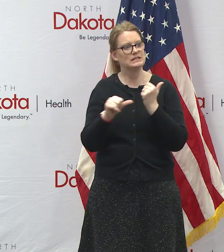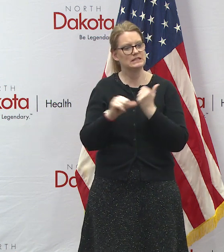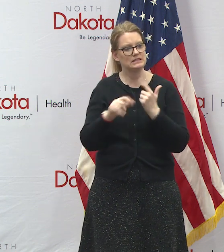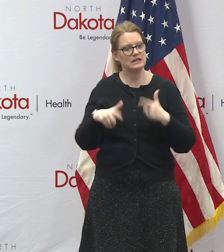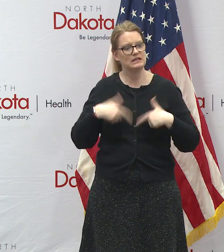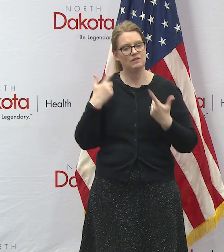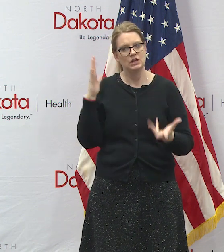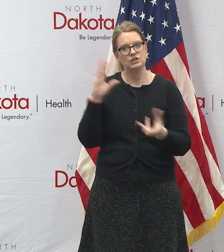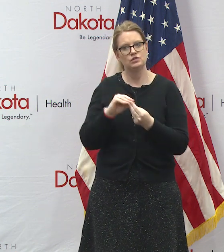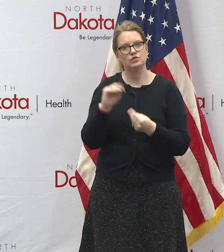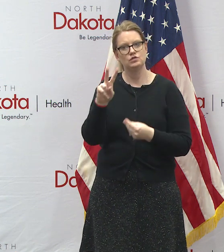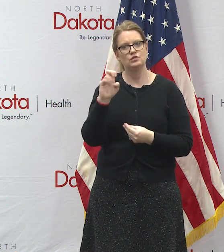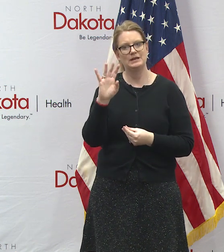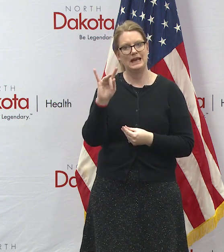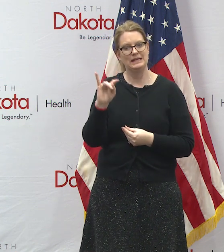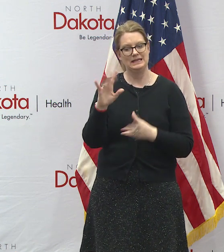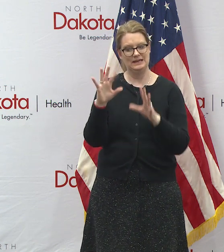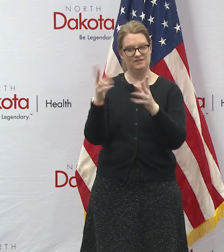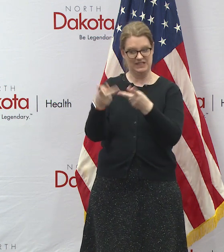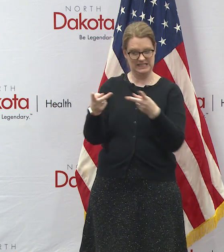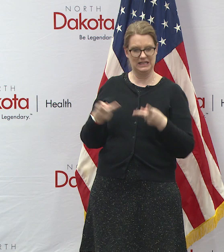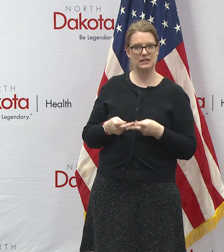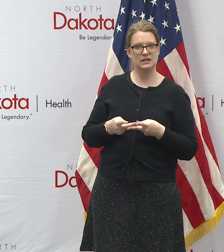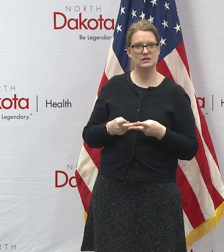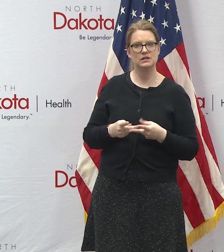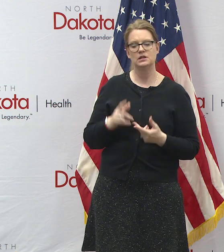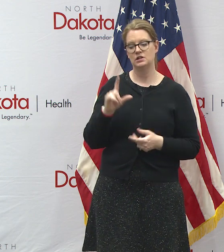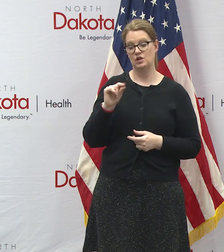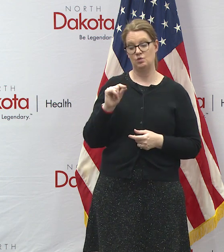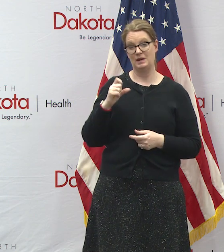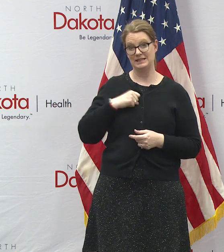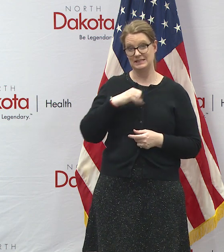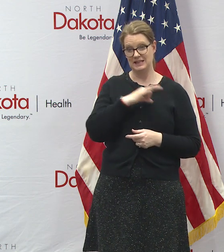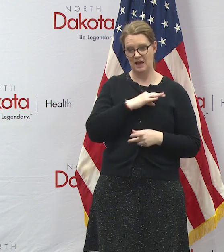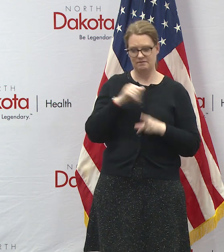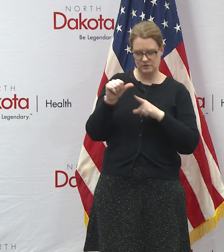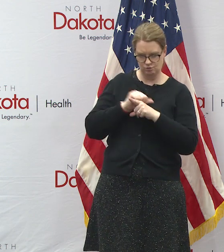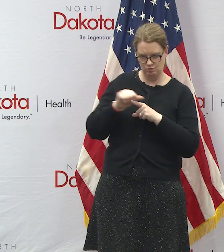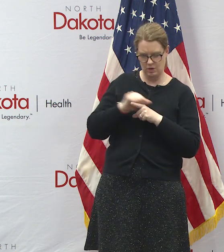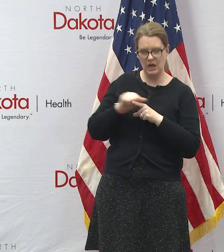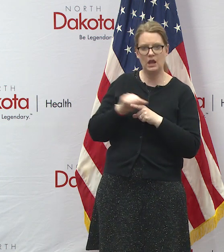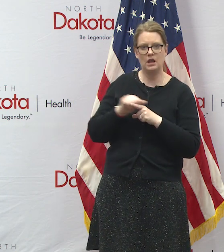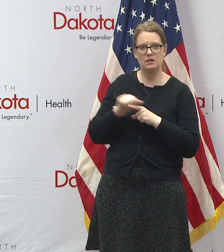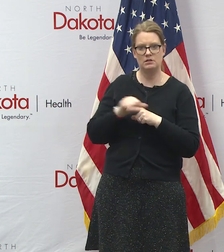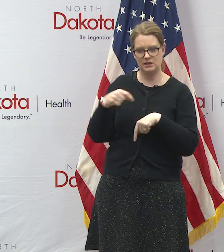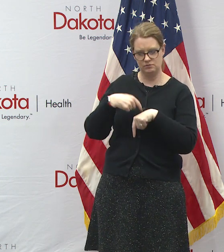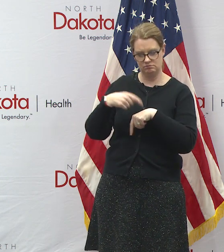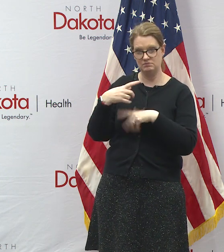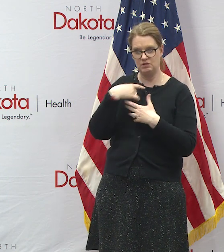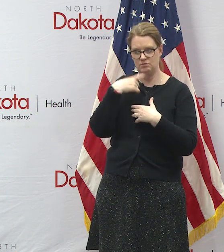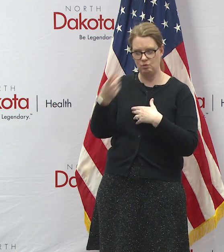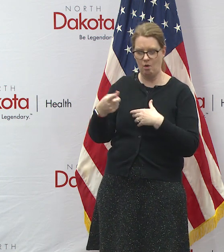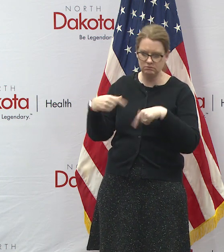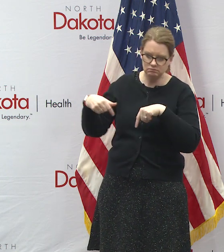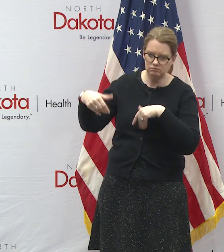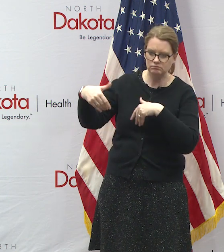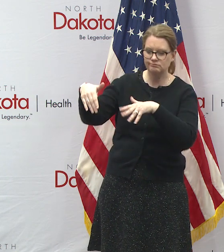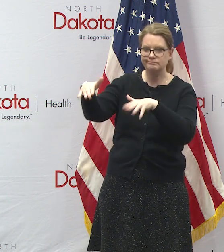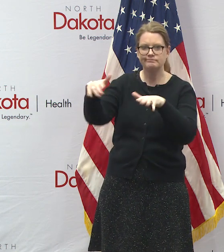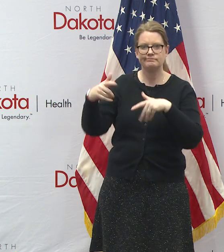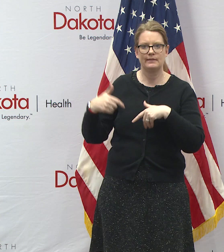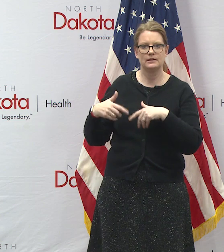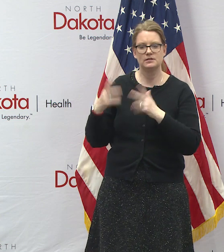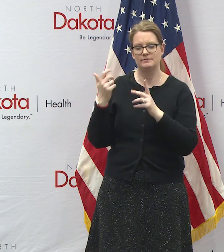living total of 218 facilities uh the 20 staff members were trained and assigned to all those 218 facilities